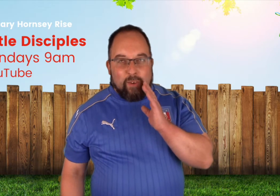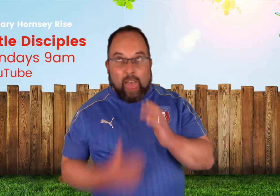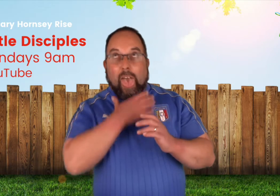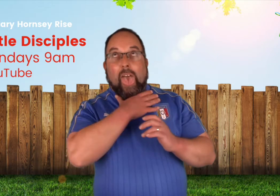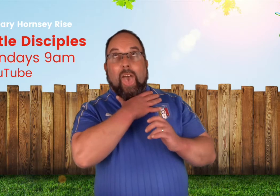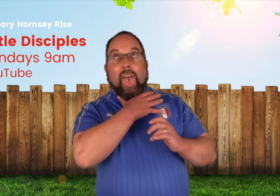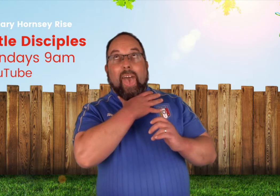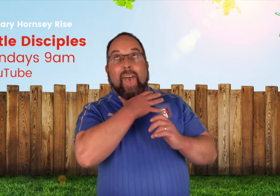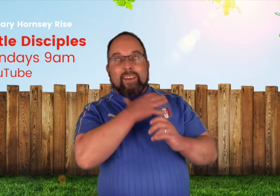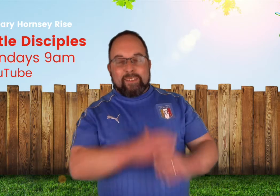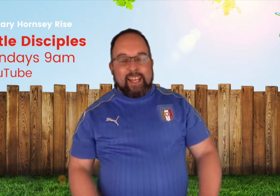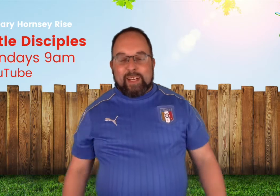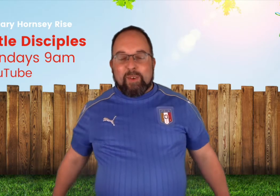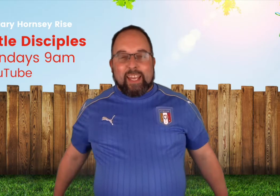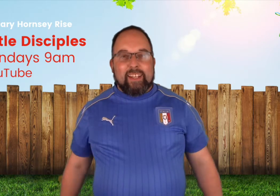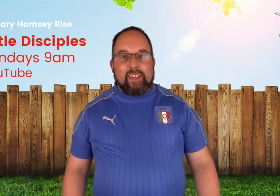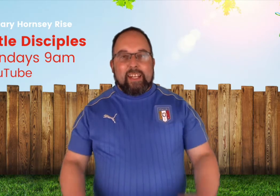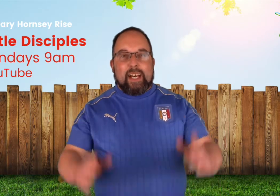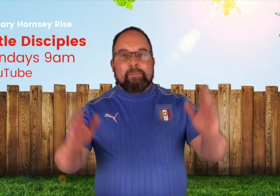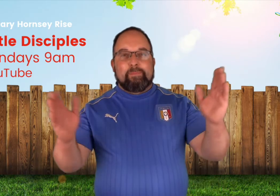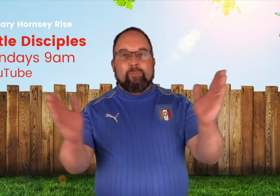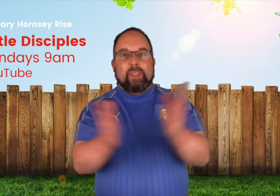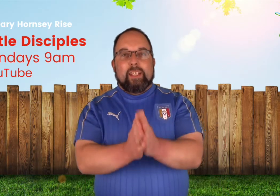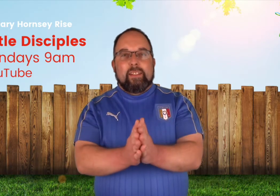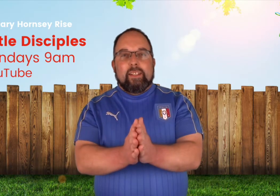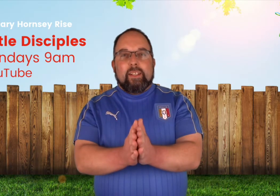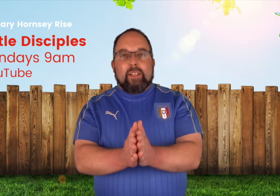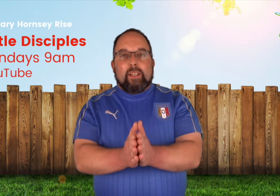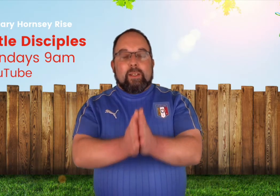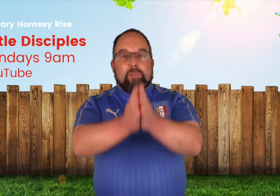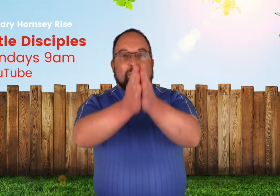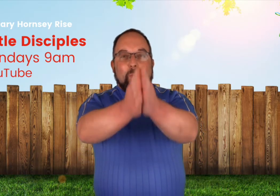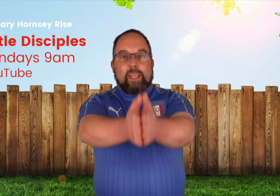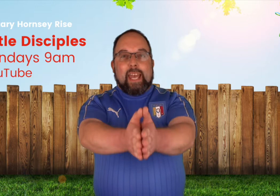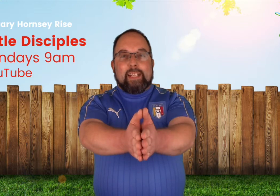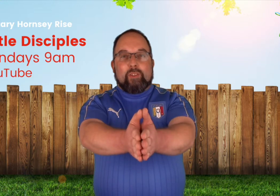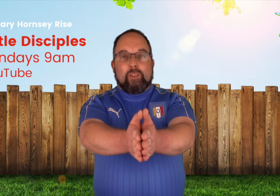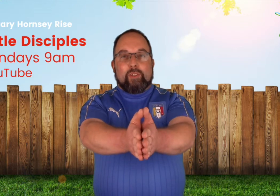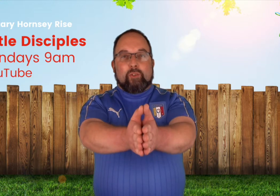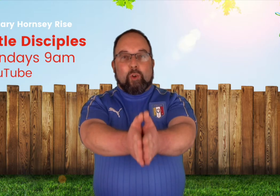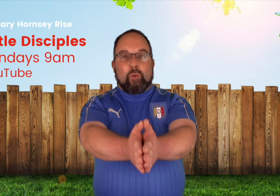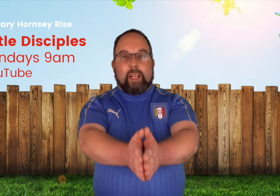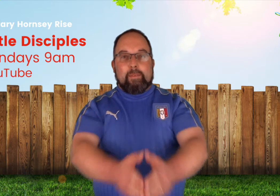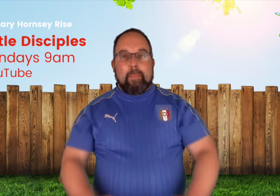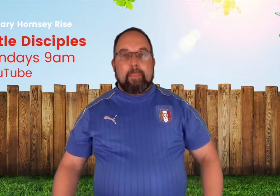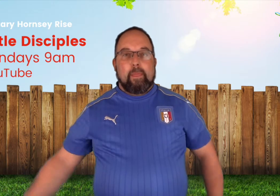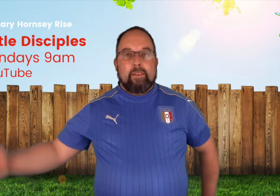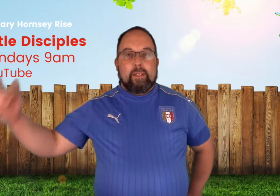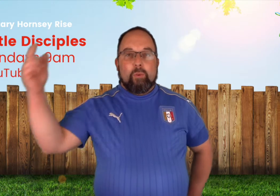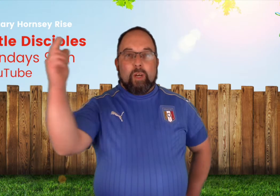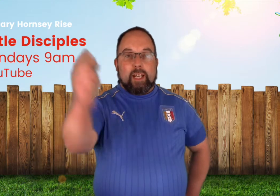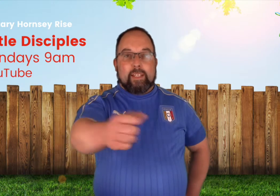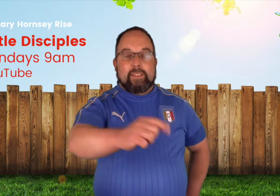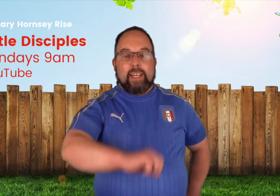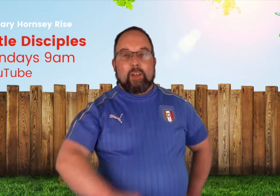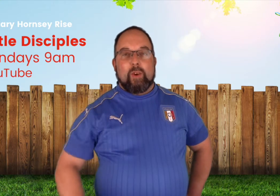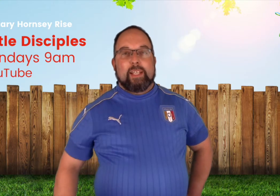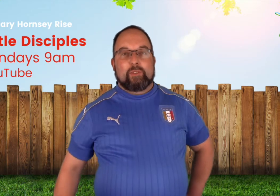anyway um before we get into the story we're gonna sing a great song